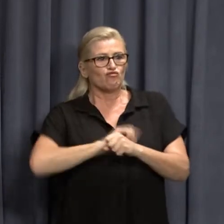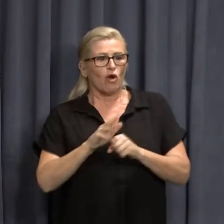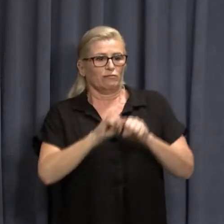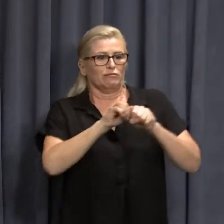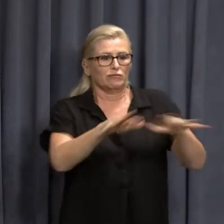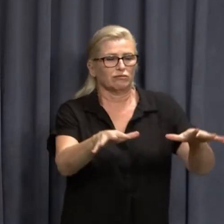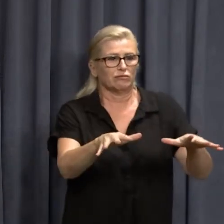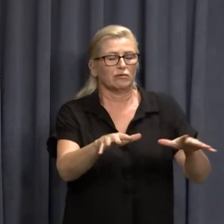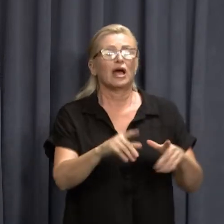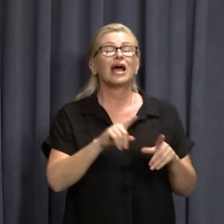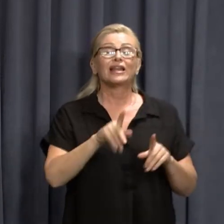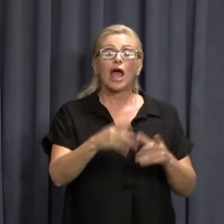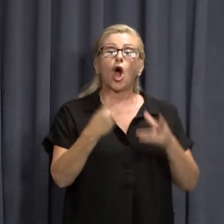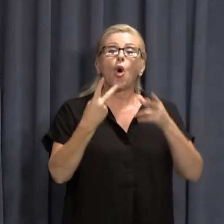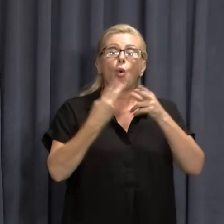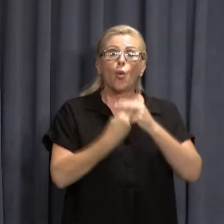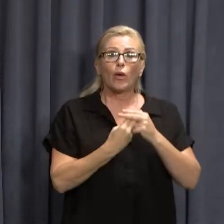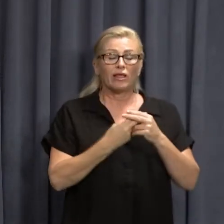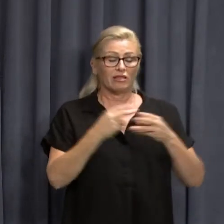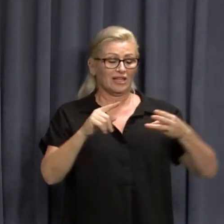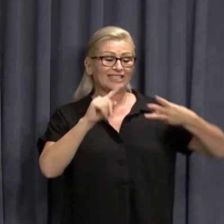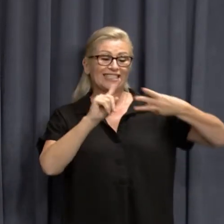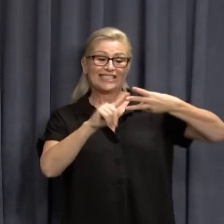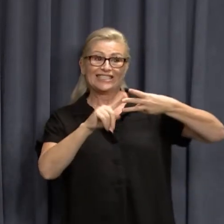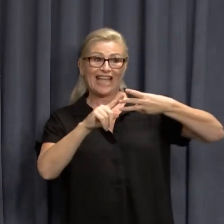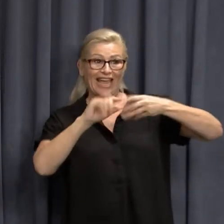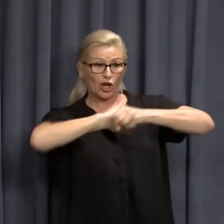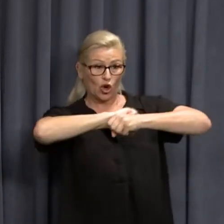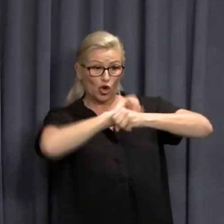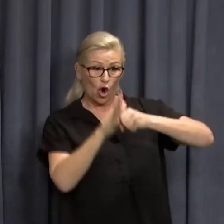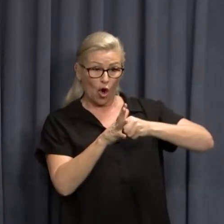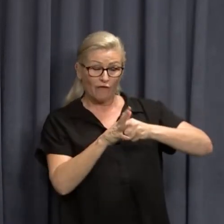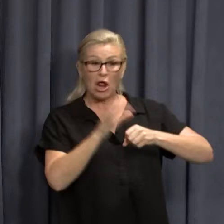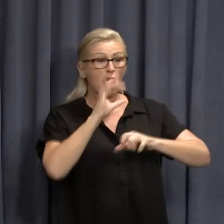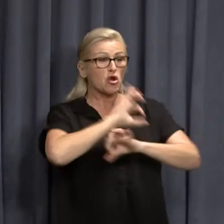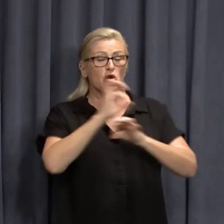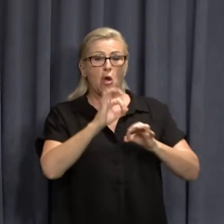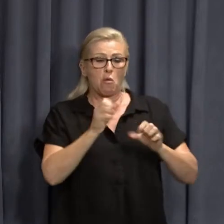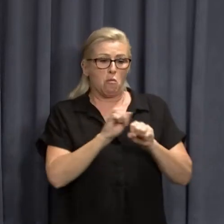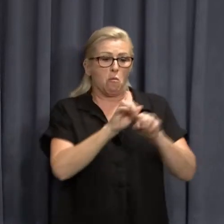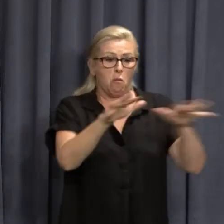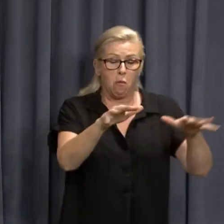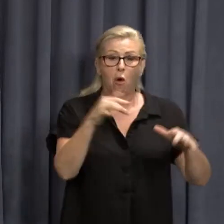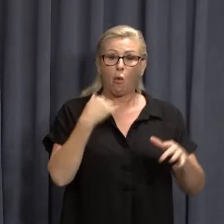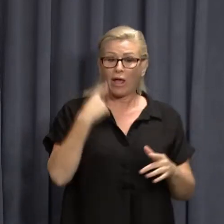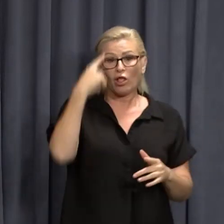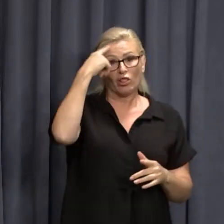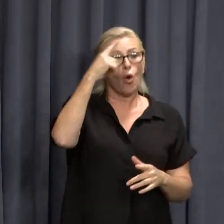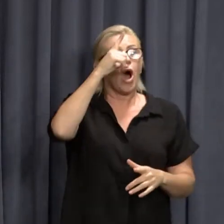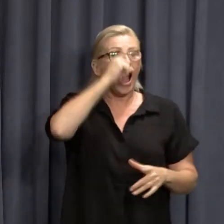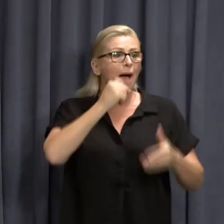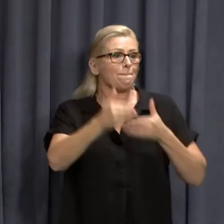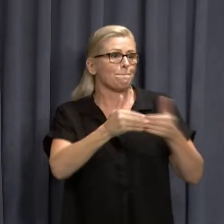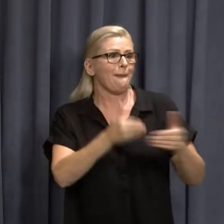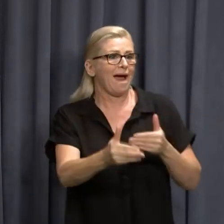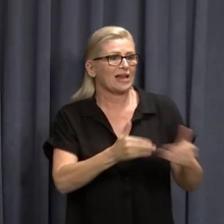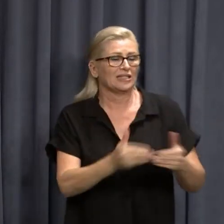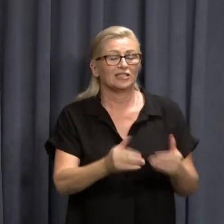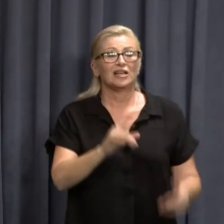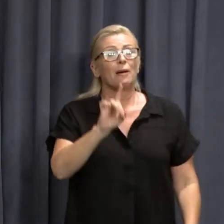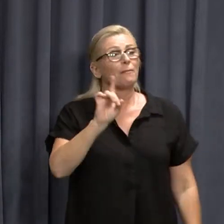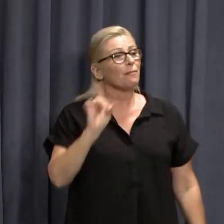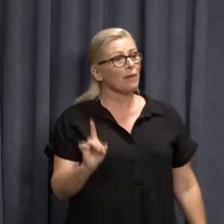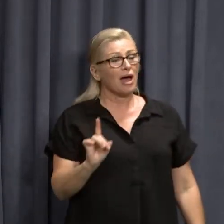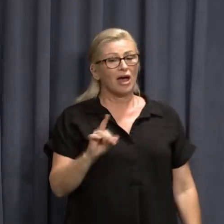which was far less transmissible our assessment was that was manageable but with thousands of cases